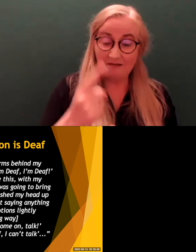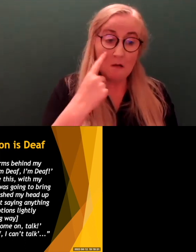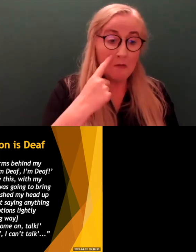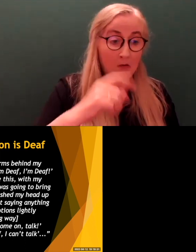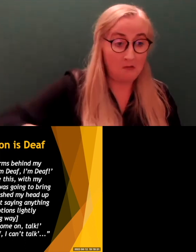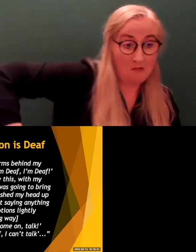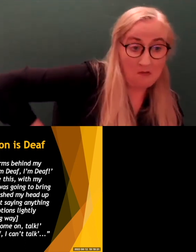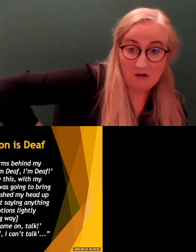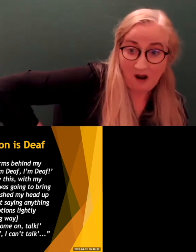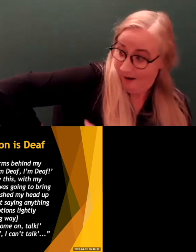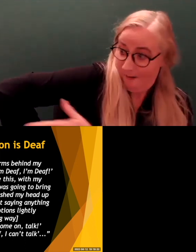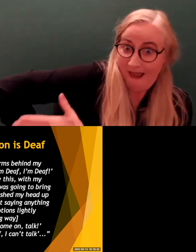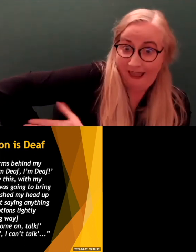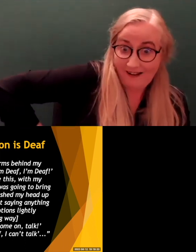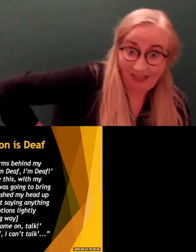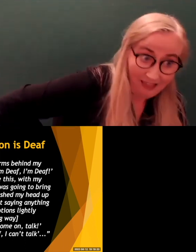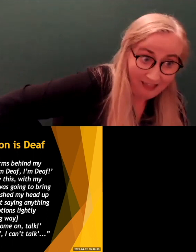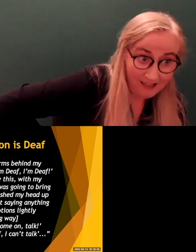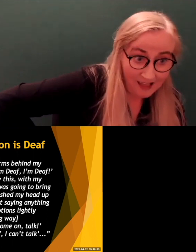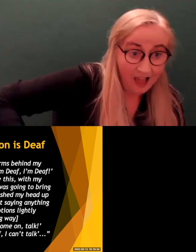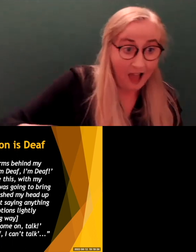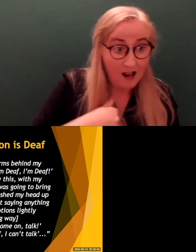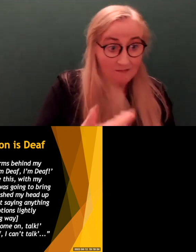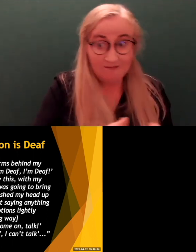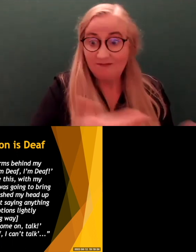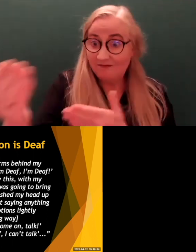squeezed behind my back, and was going to bring me to the station, the guard station.